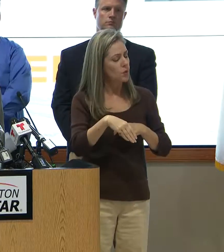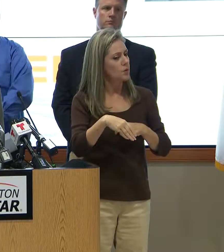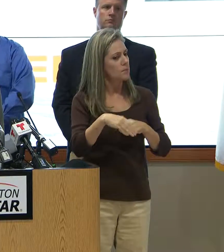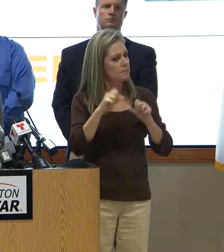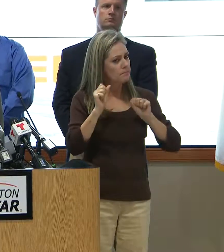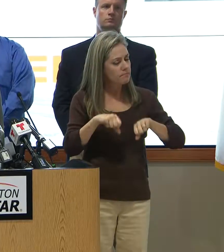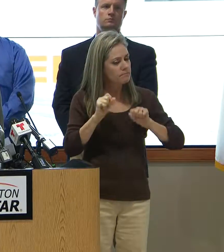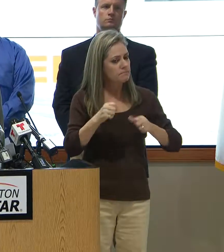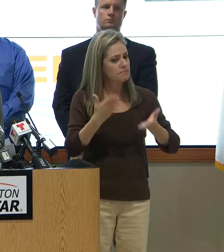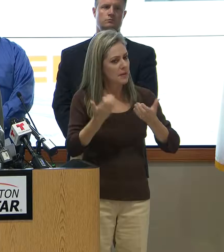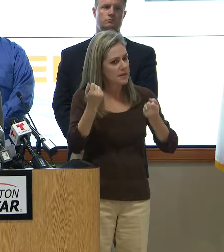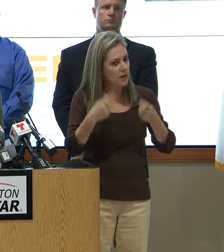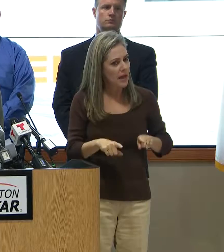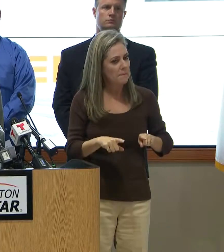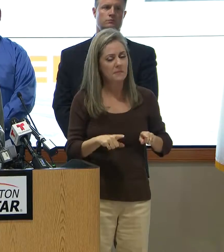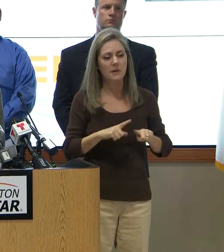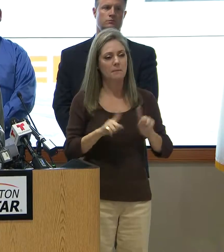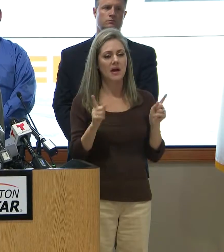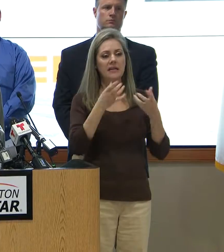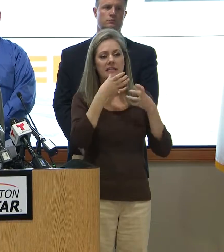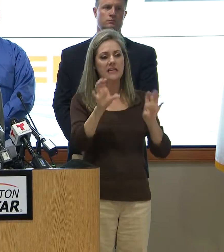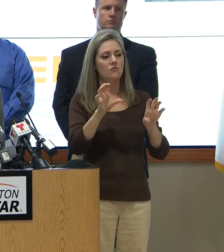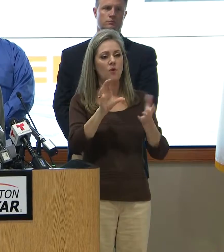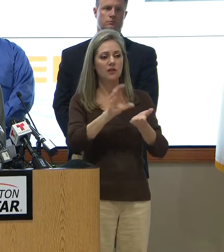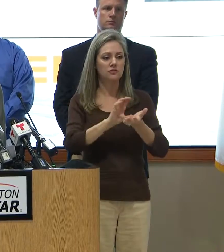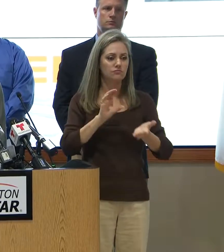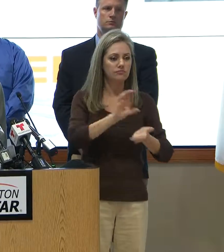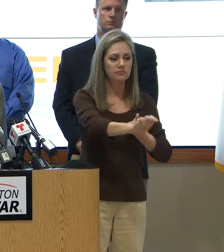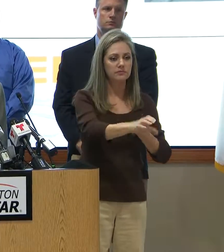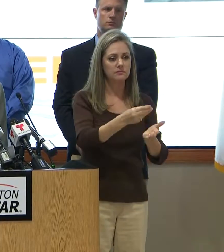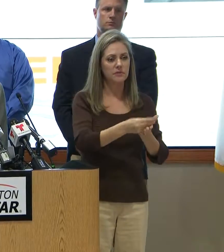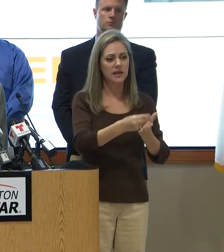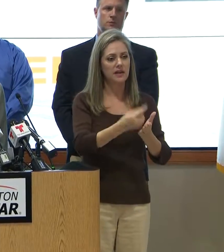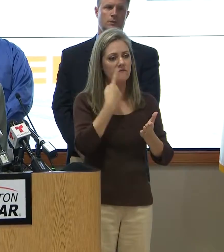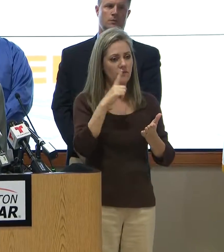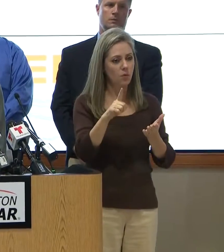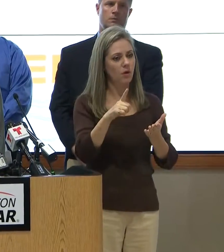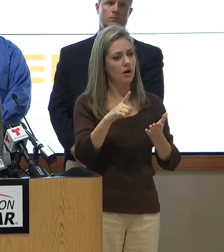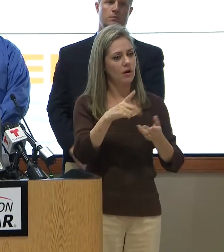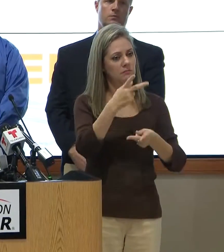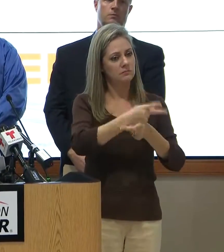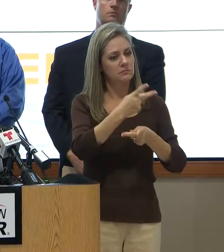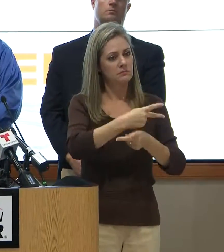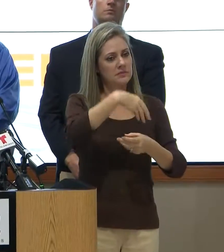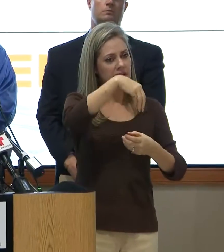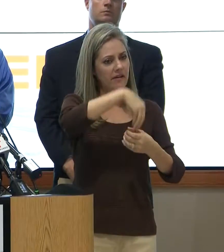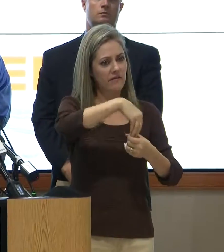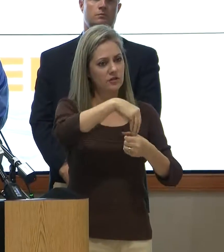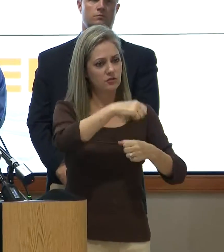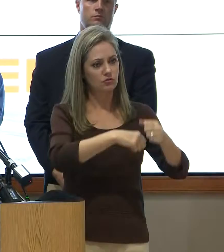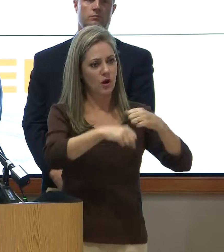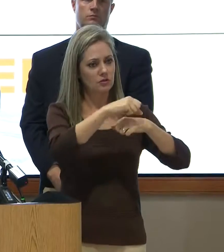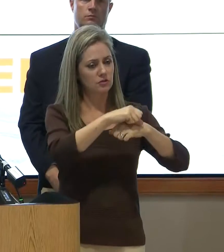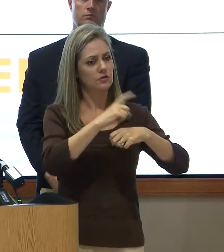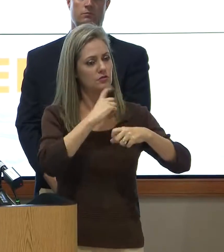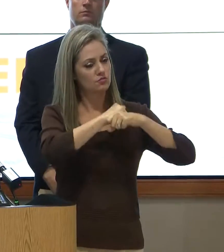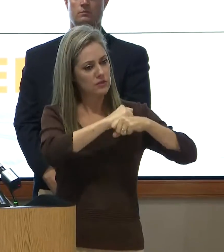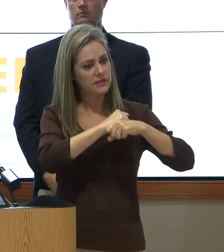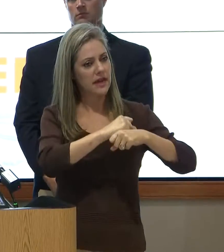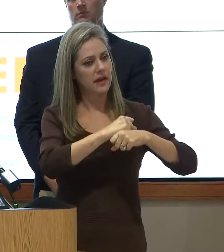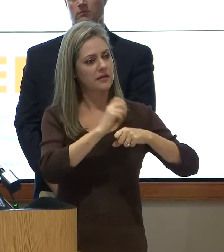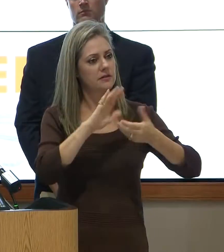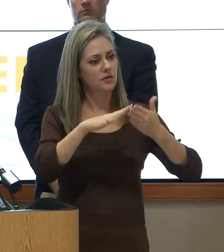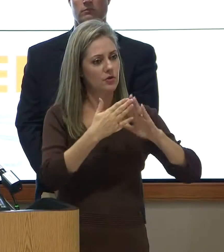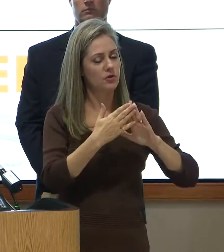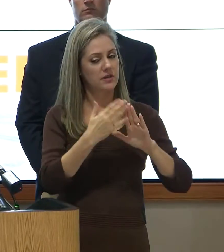and didn't want to make the investment necessary for the infrastructure to protect the community from the kind